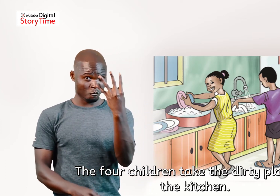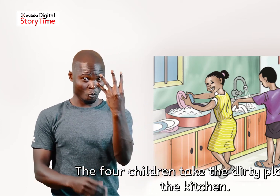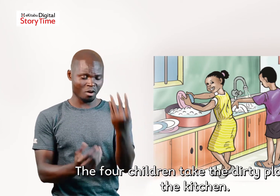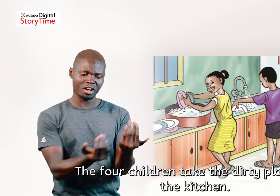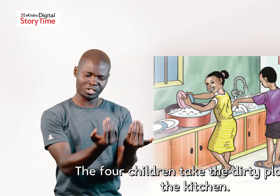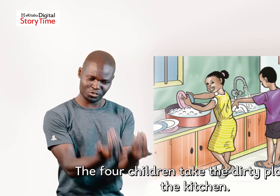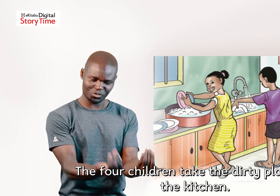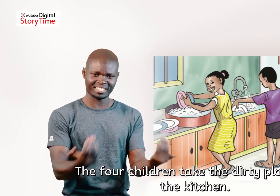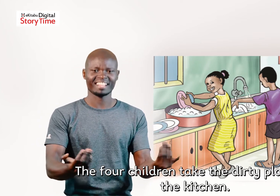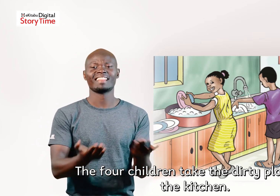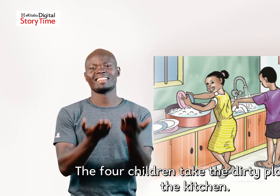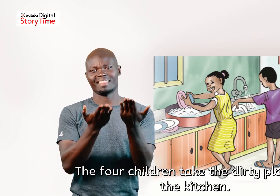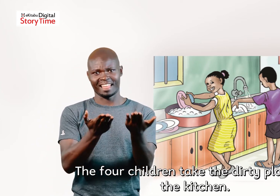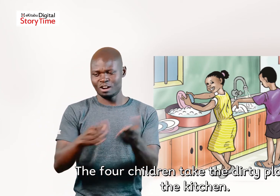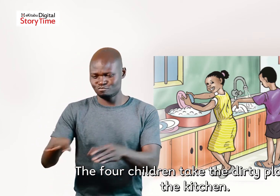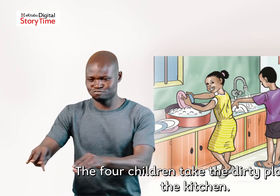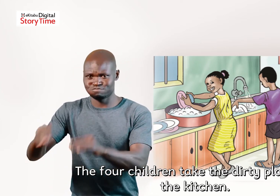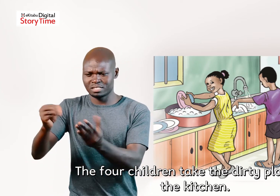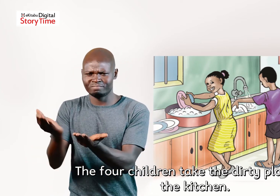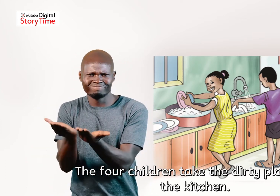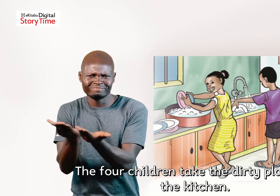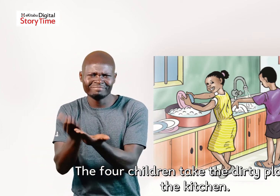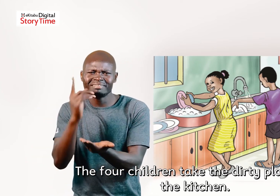The four children take the dirty plates to the kitchen